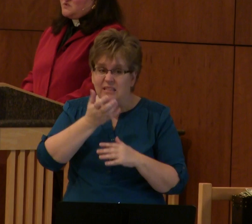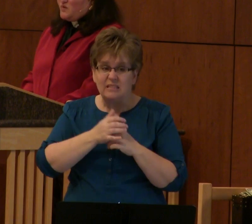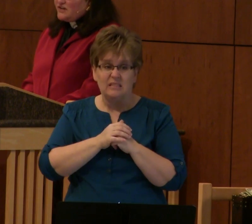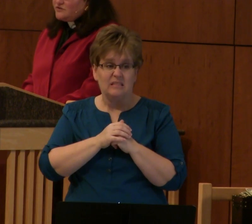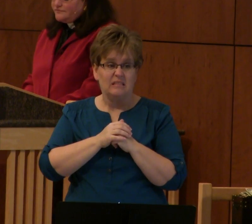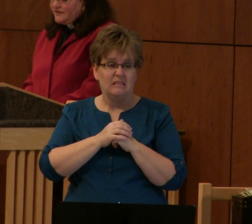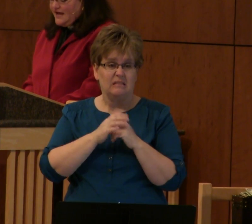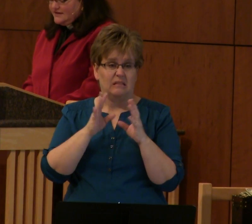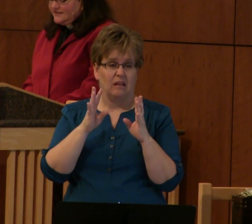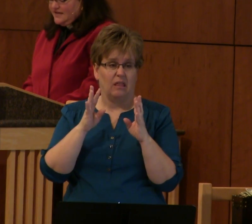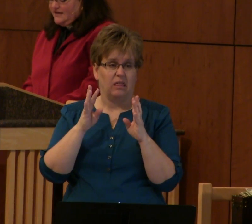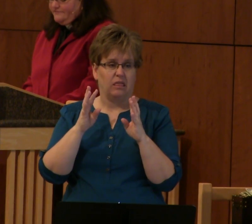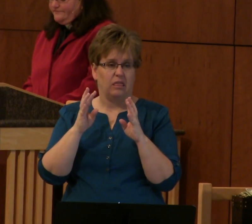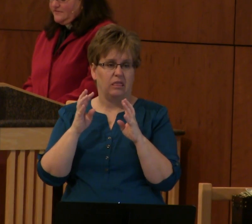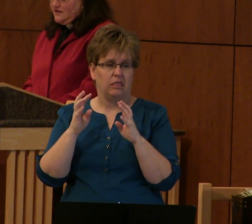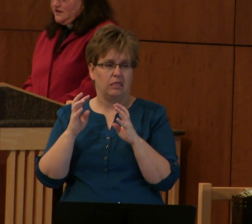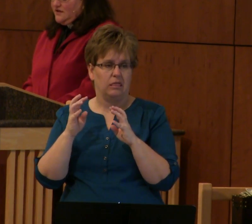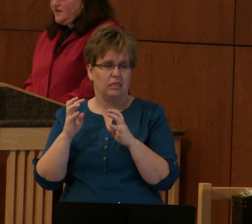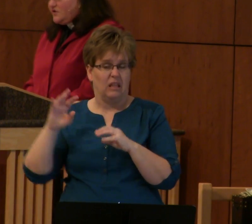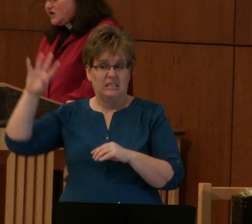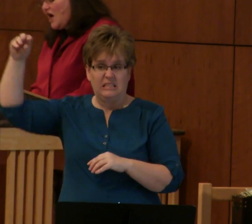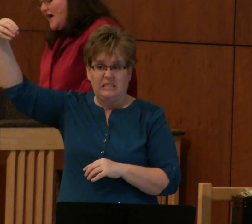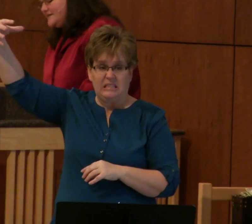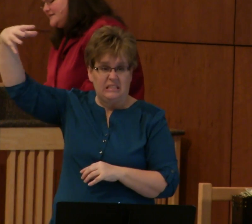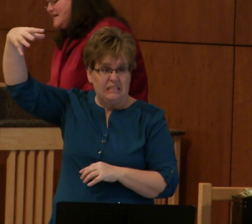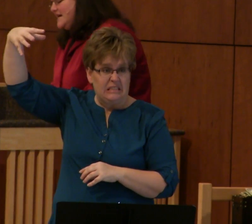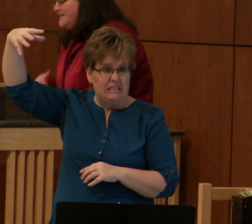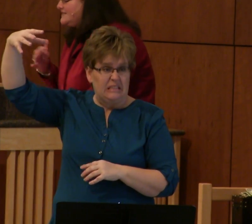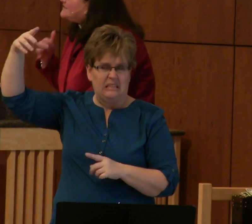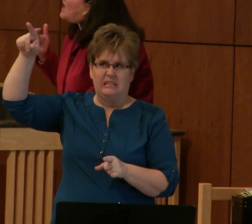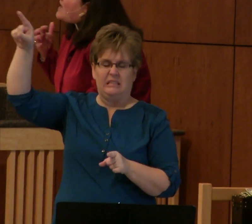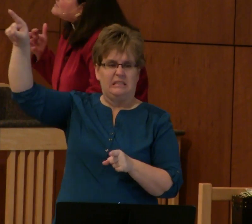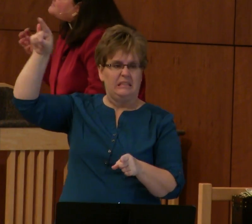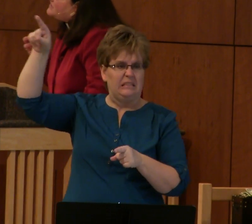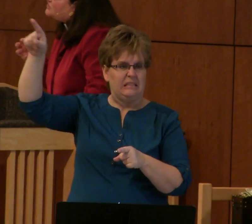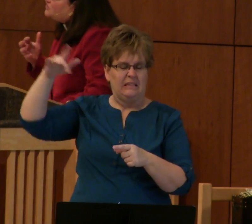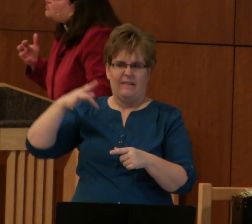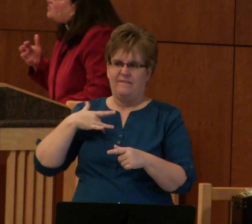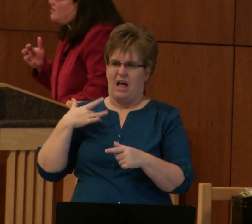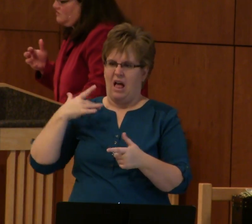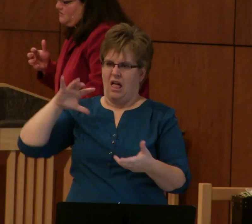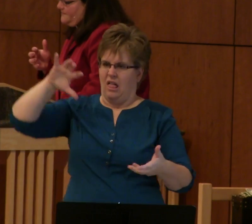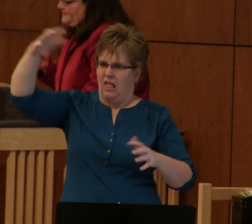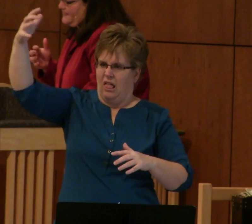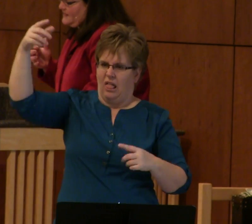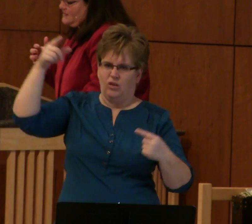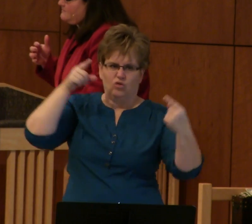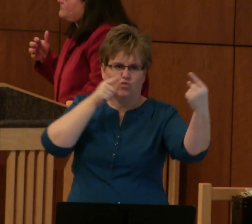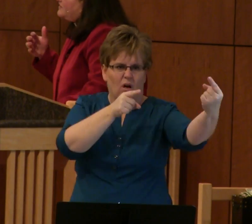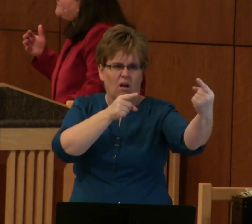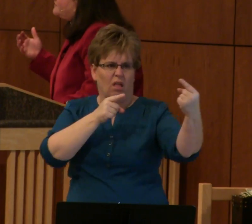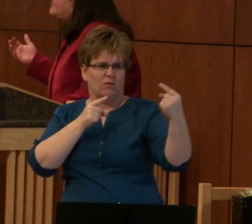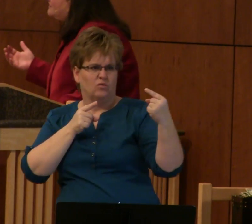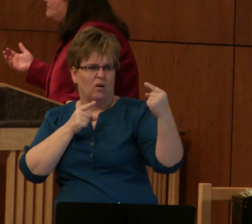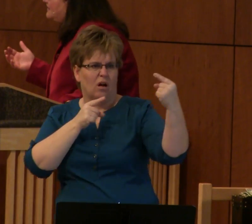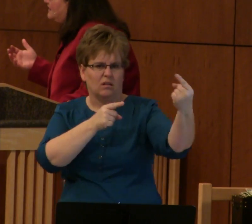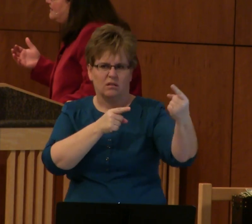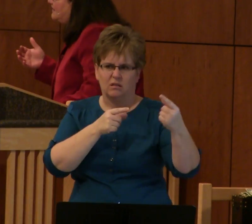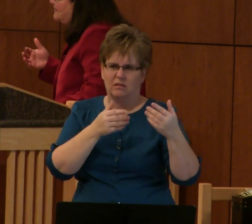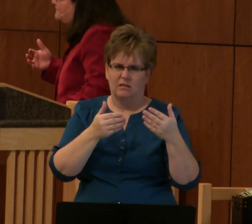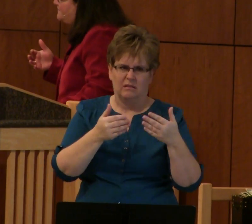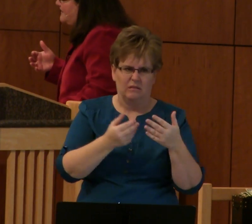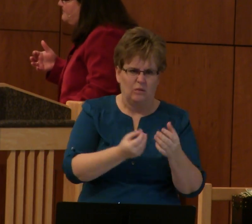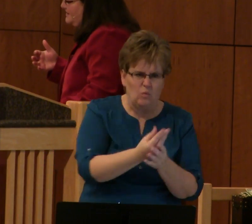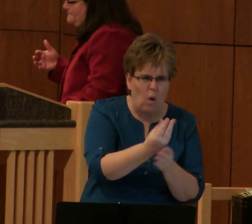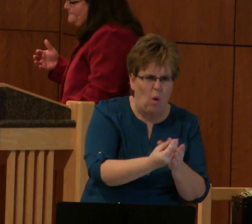this widow and son, they were caught in this cosmic struggle between fertility